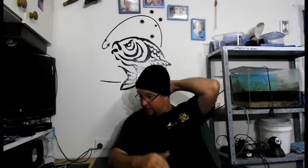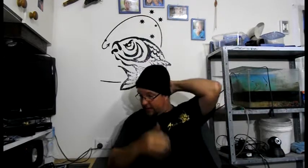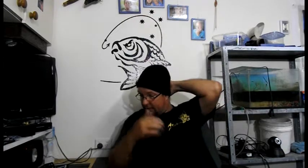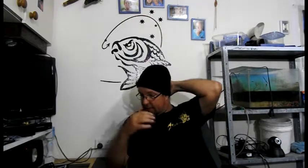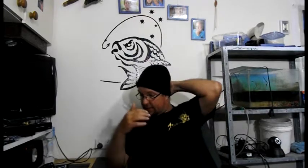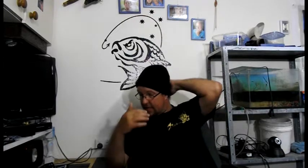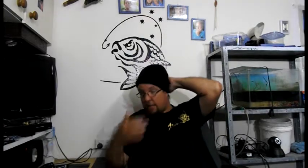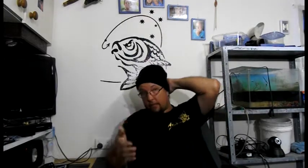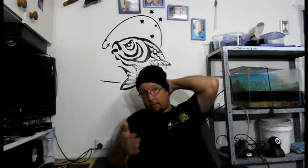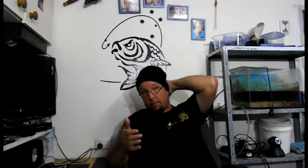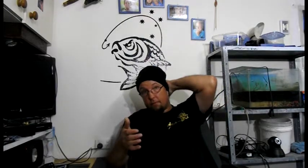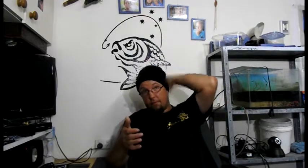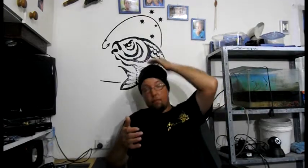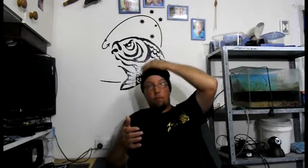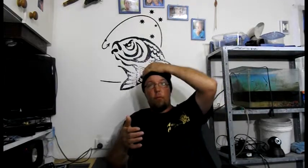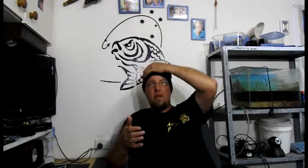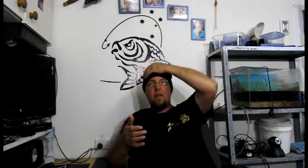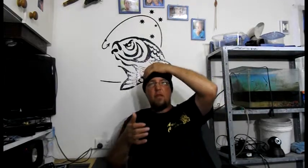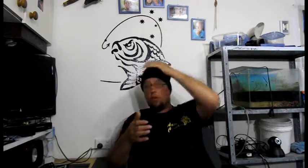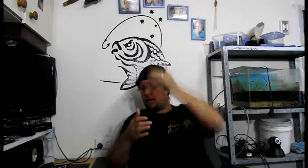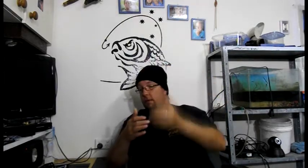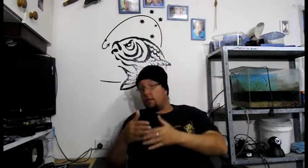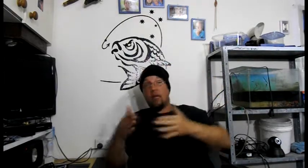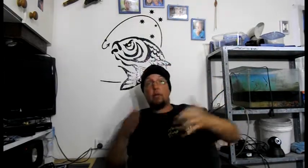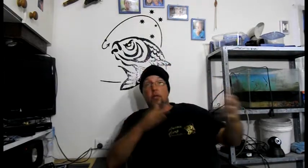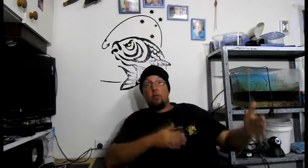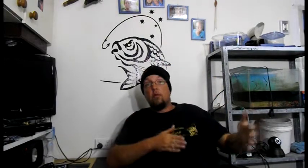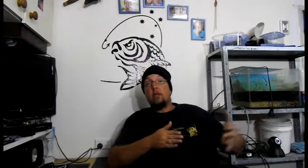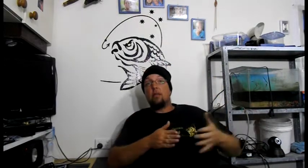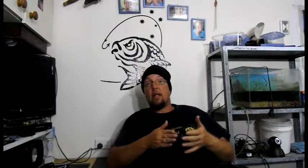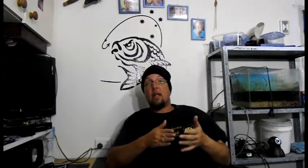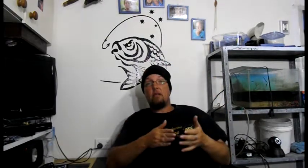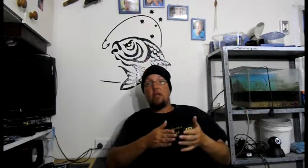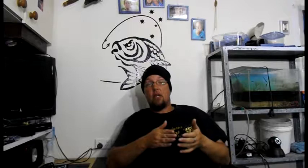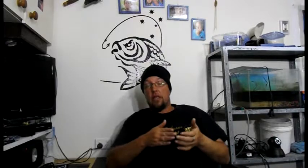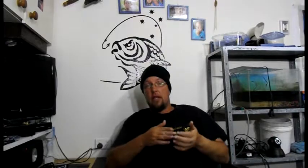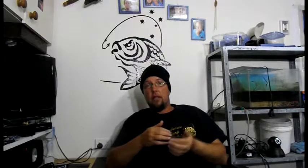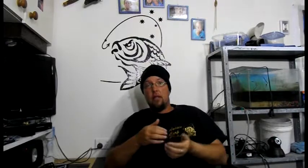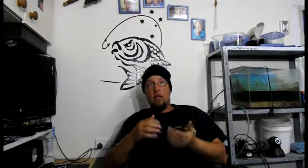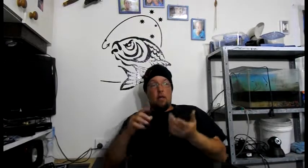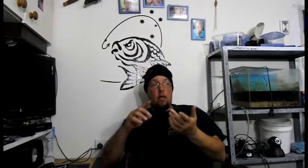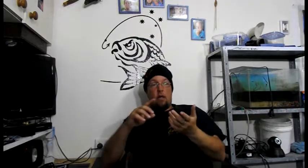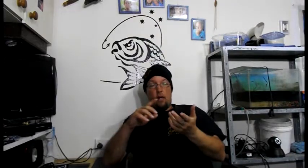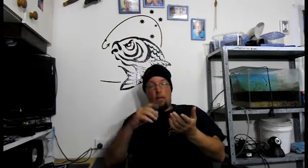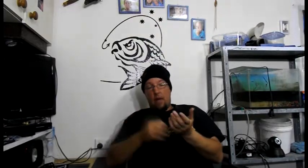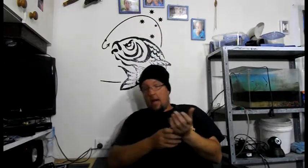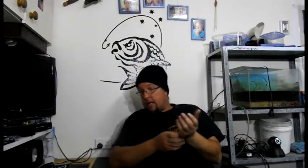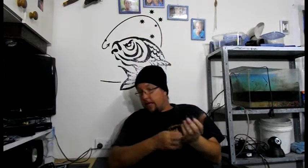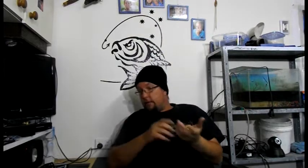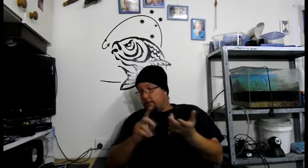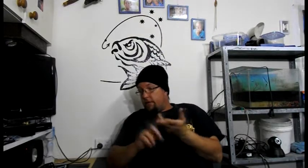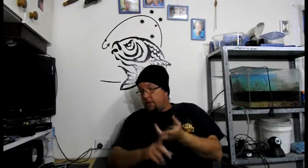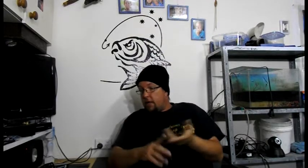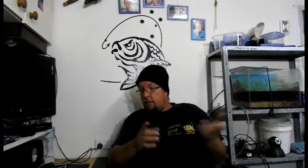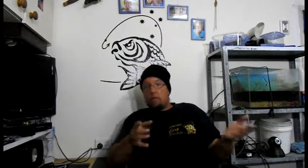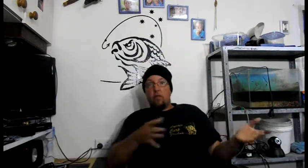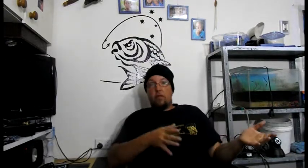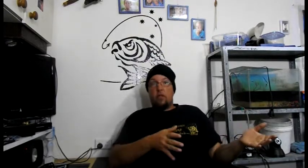So there's one thing to look at when it comes to removing them out of areas like that. And again, it removes the